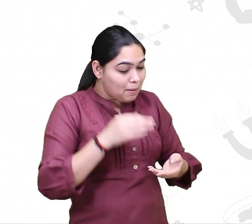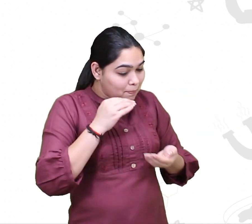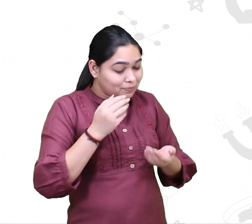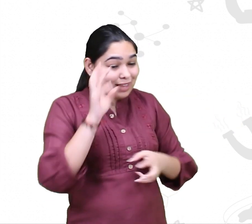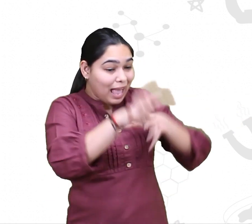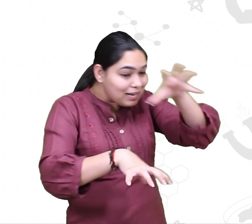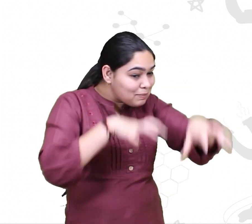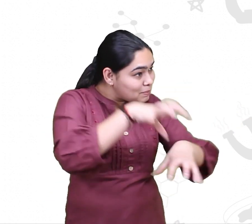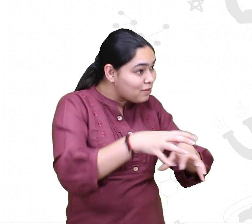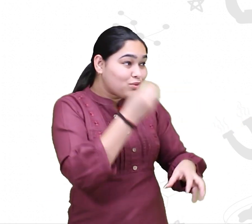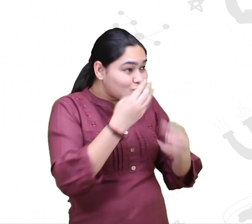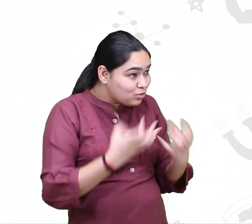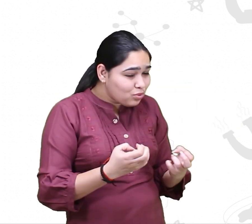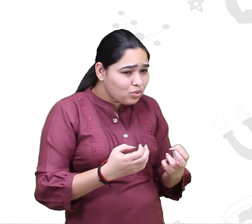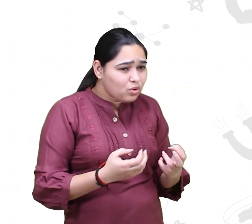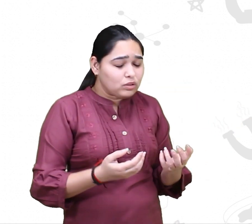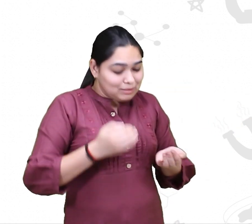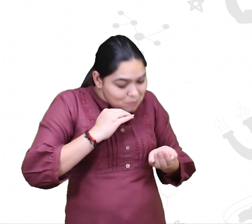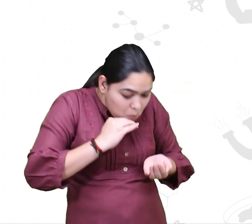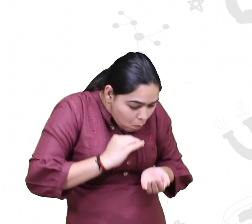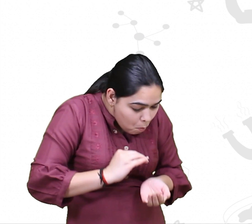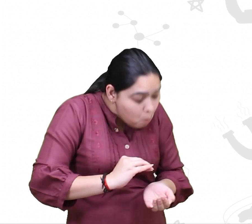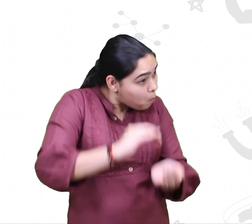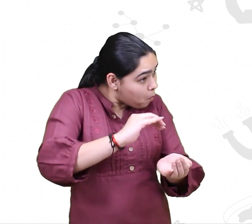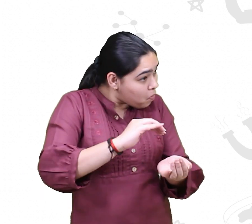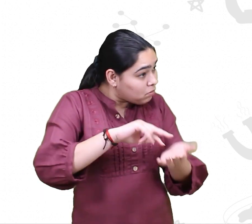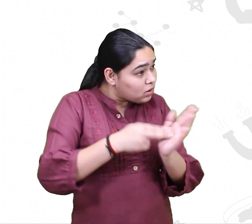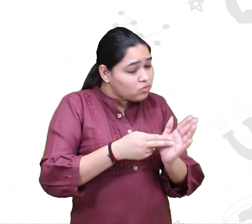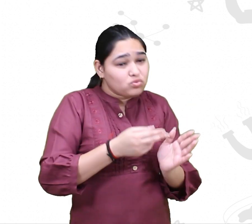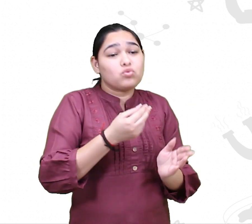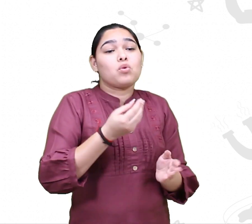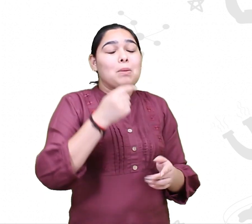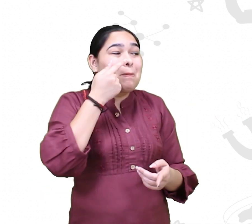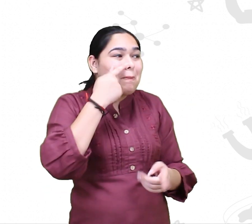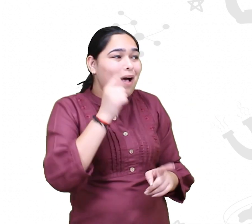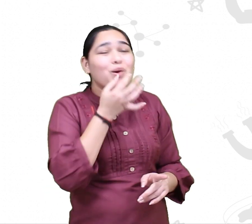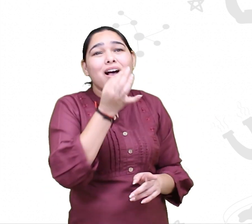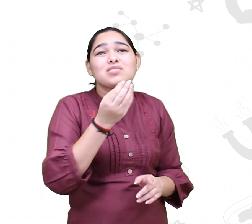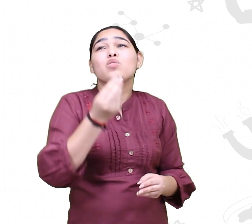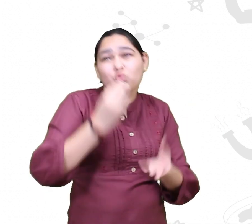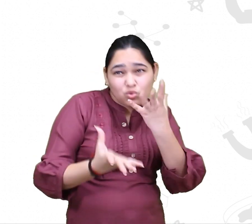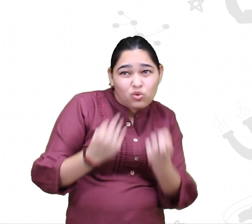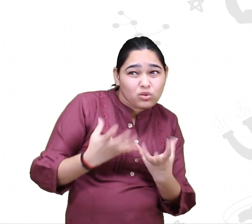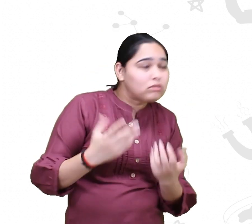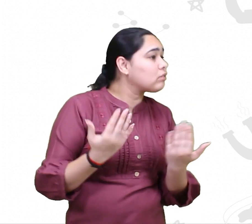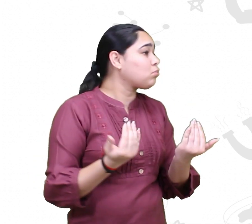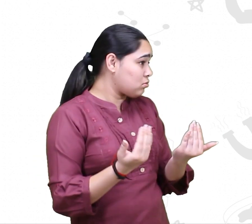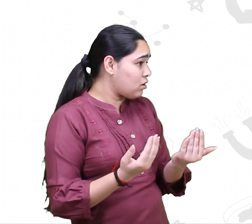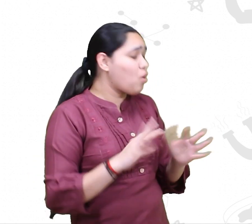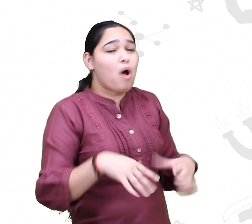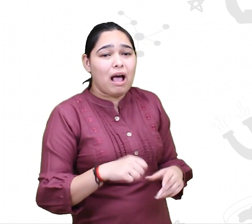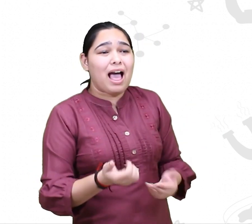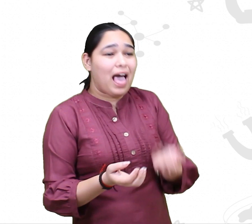if a chick, a bird's hatchling doesn't beg for food, it doesn't get food. Now, it will beg food at a certain stage